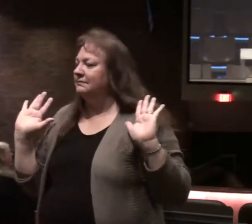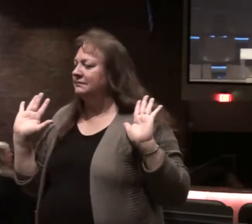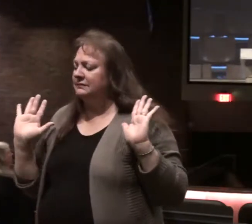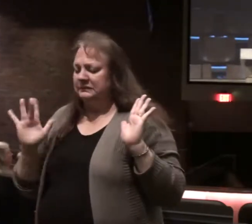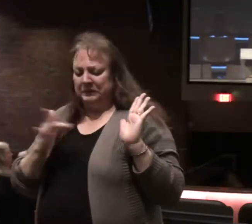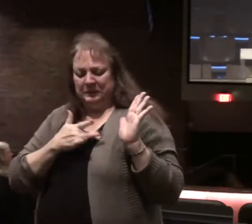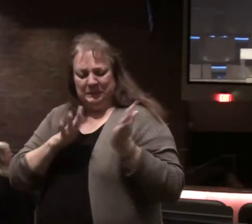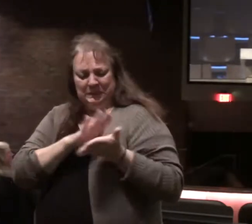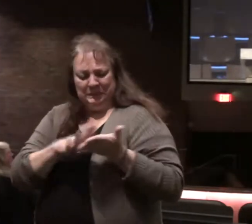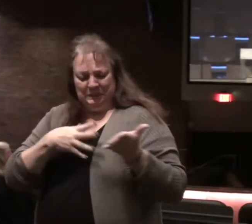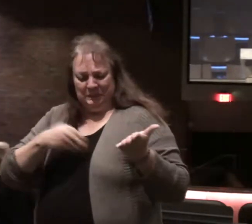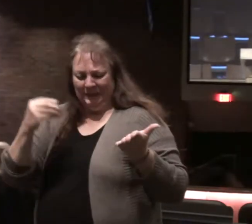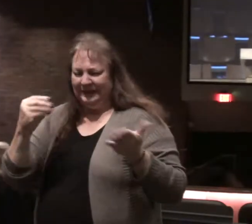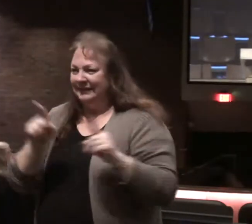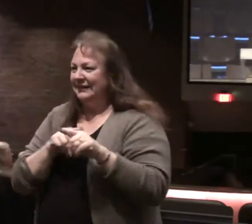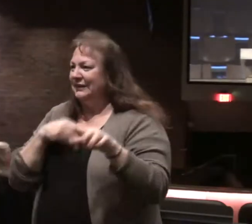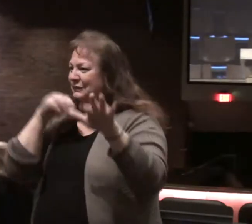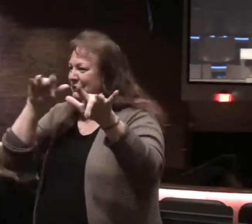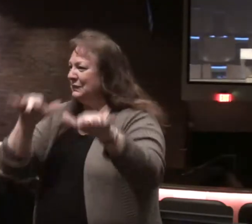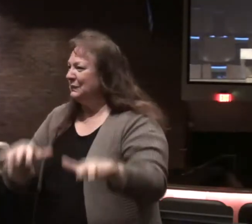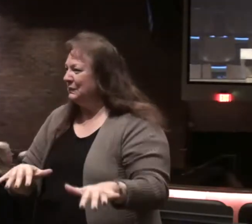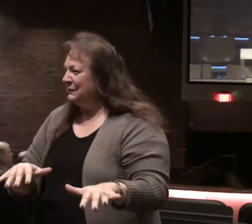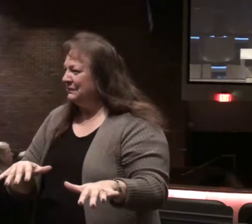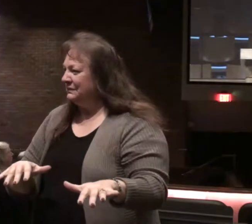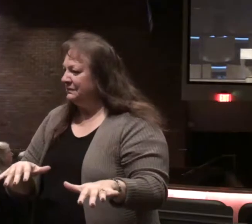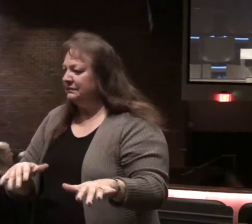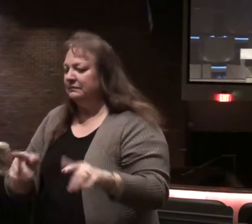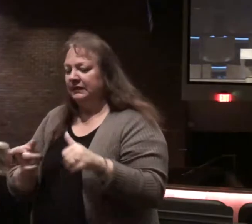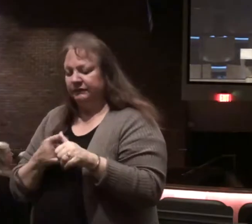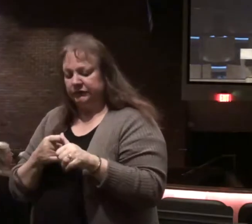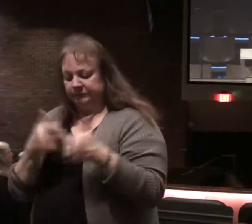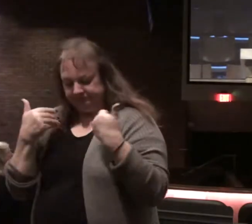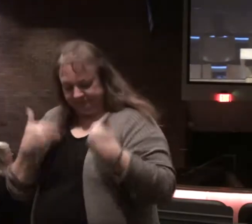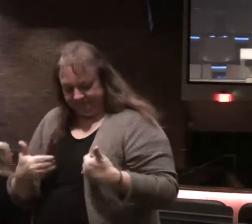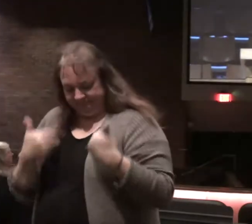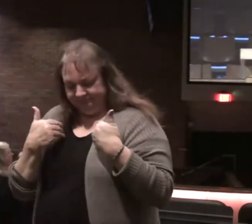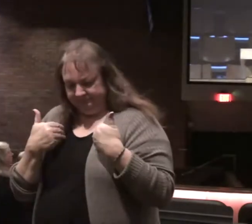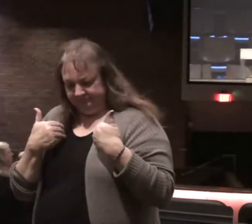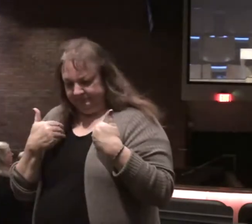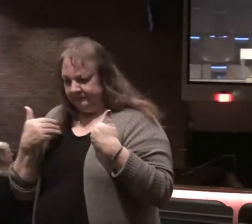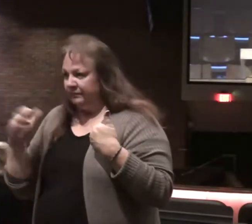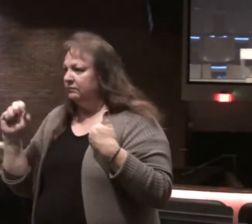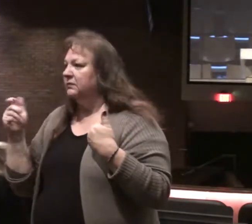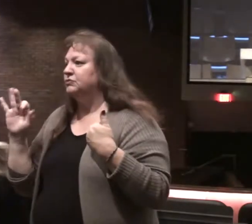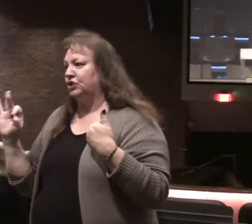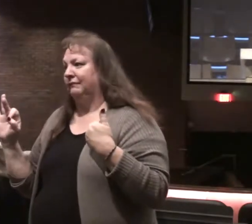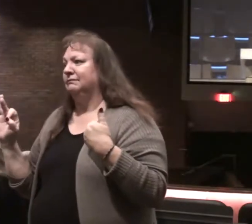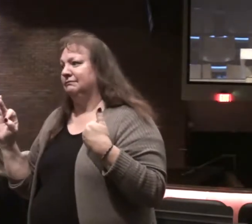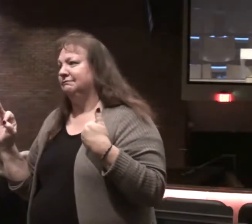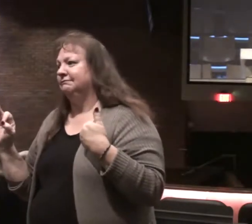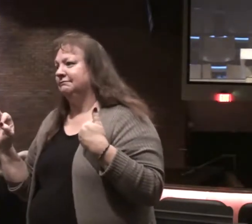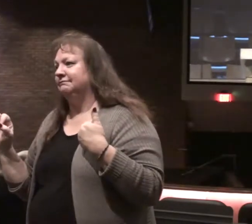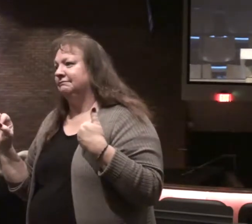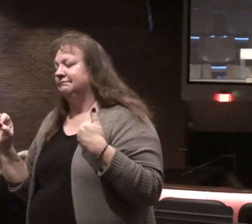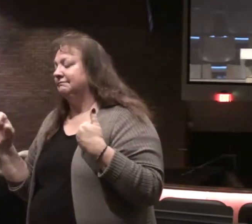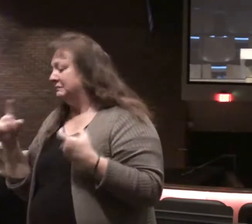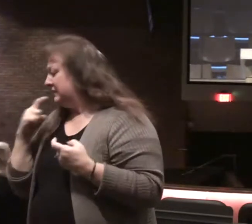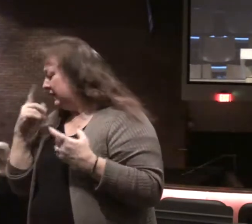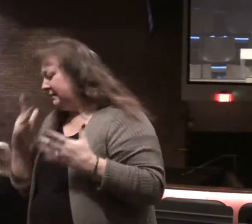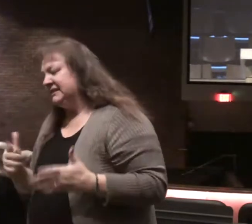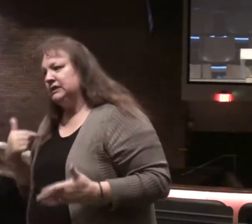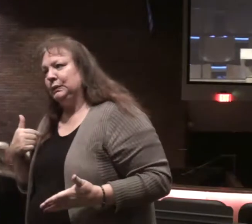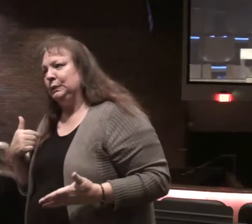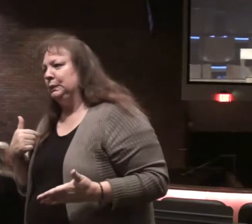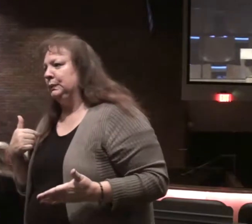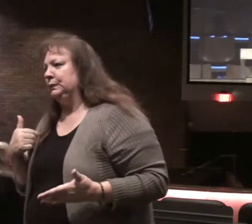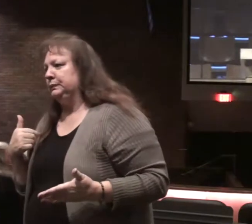cleansed whiter than snow but a person must recognize I am who God says I am I am the chaff I am a